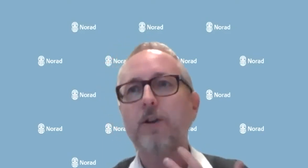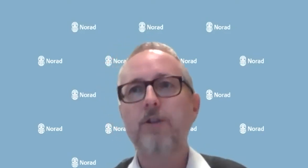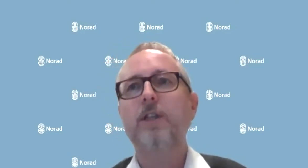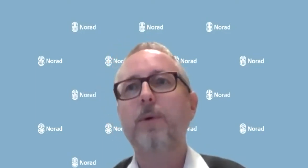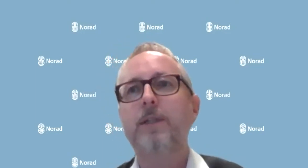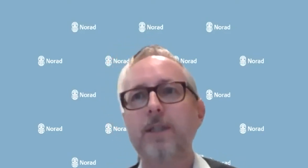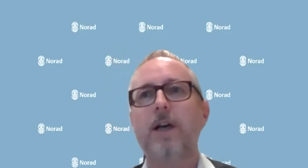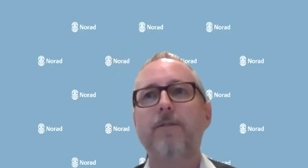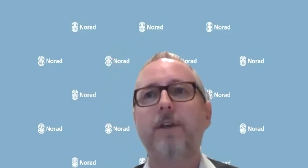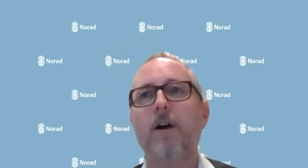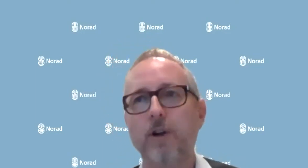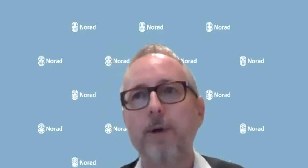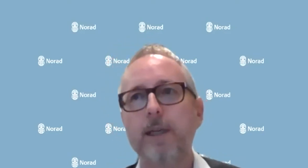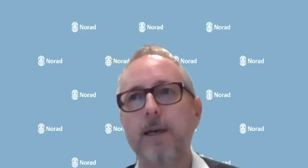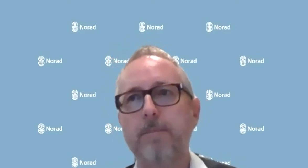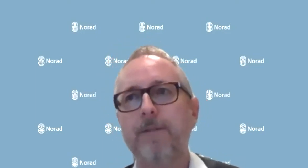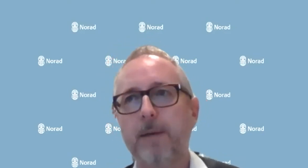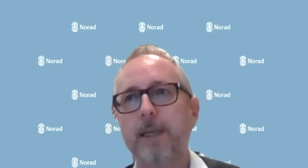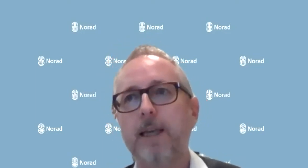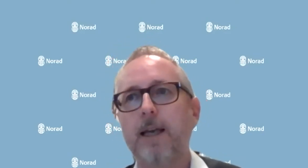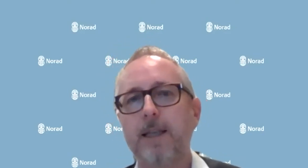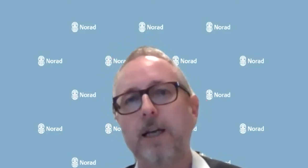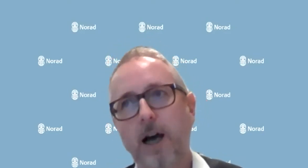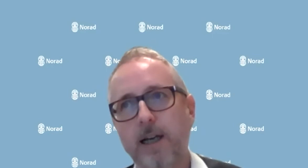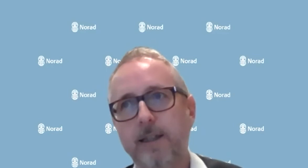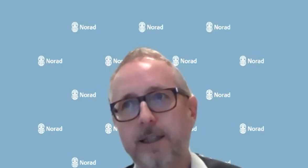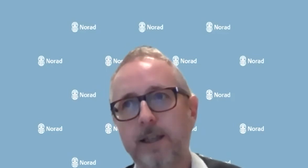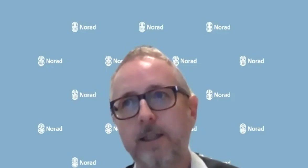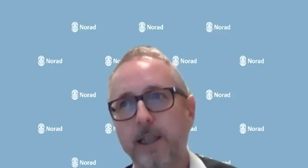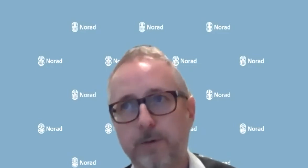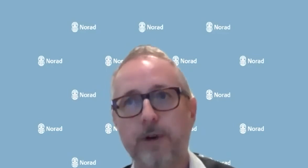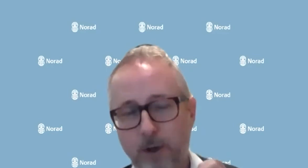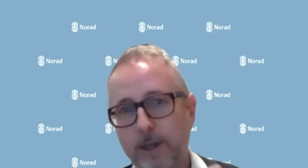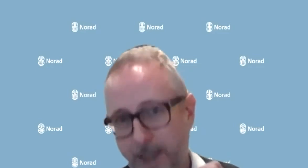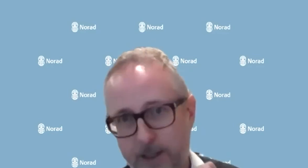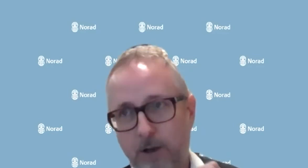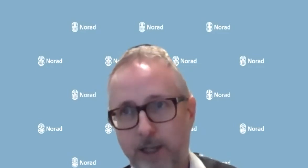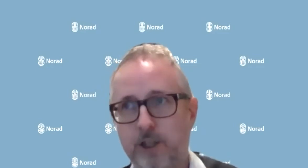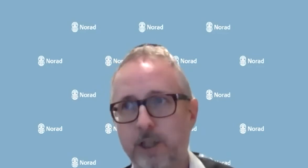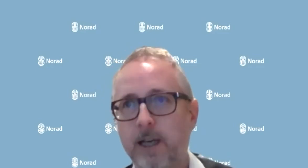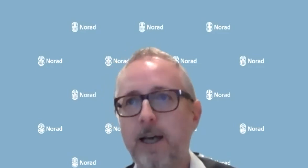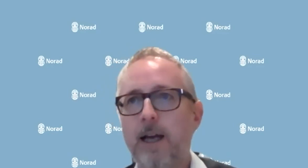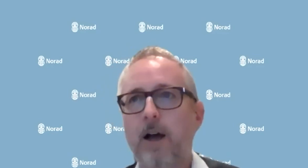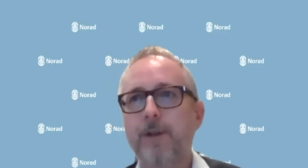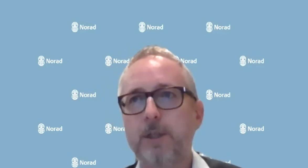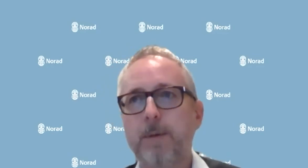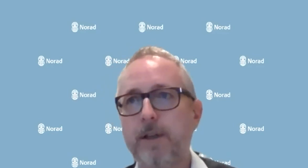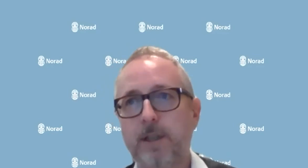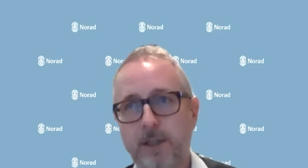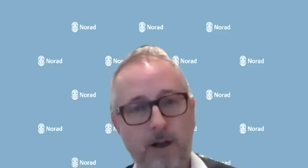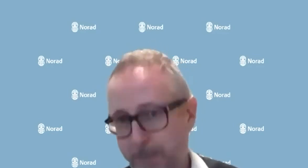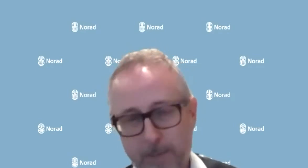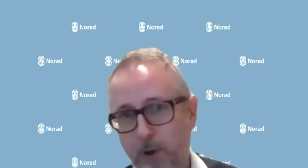The consequences of the ongoing pandemic has highlighted the need for regular data collection on the